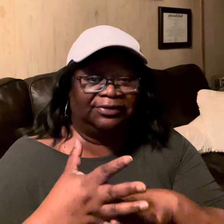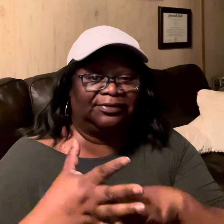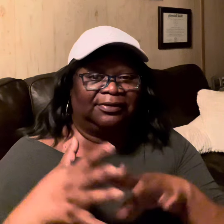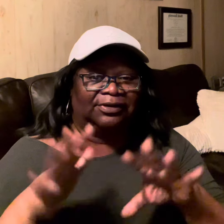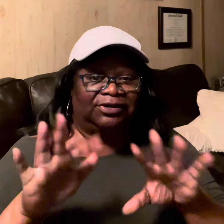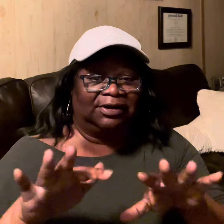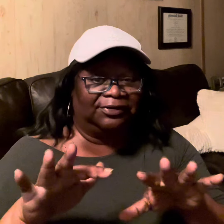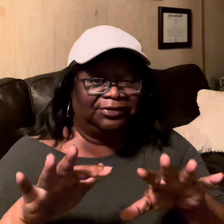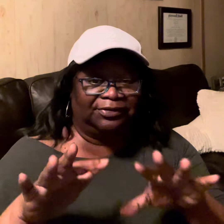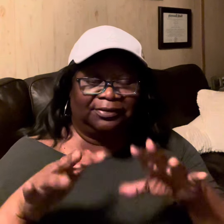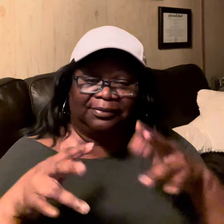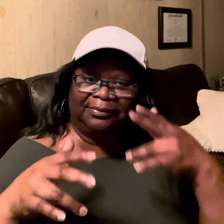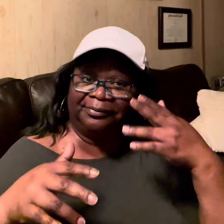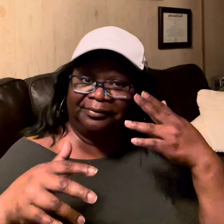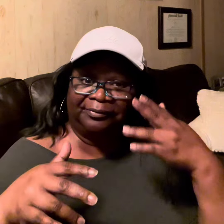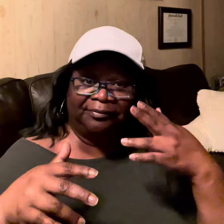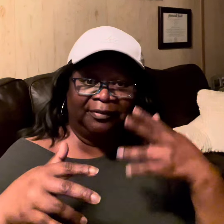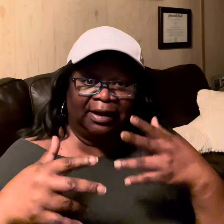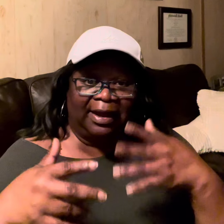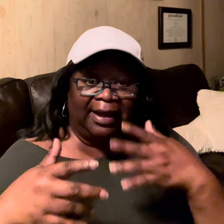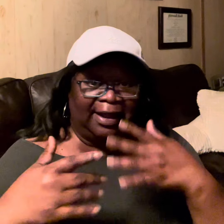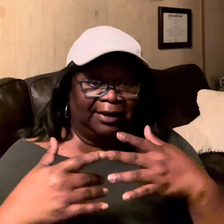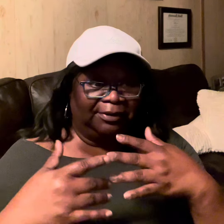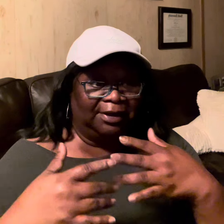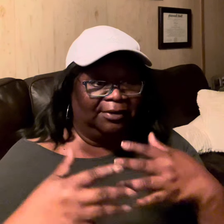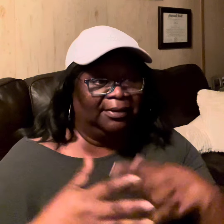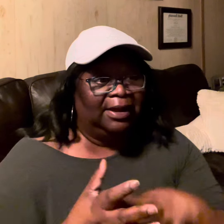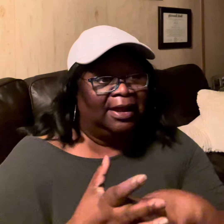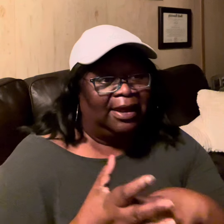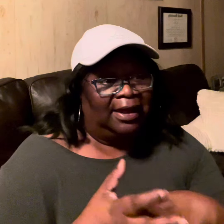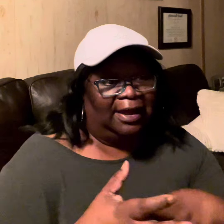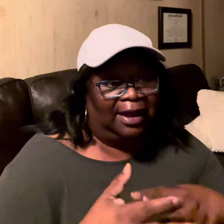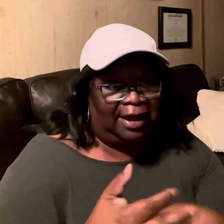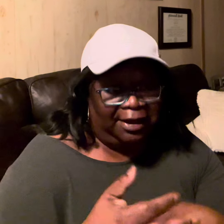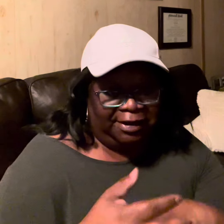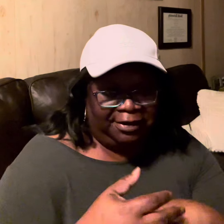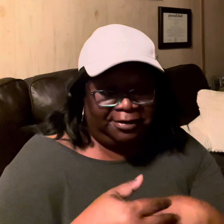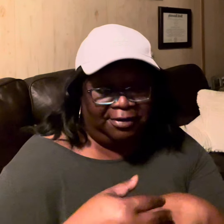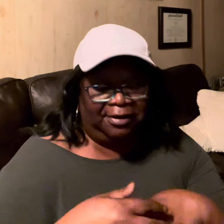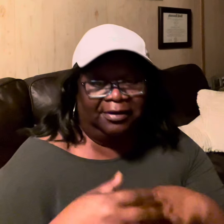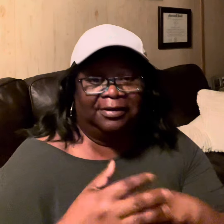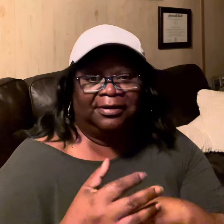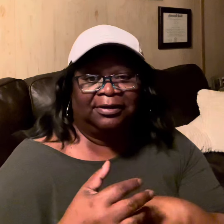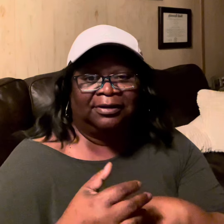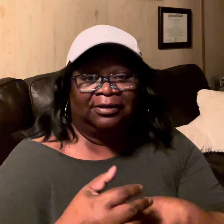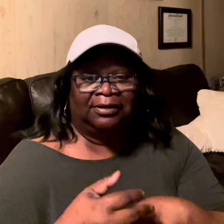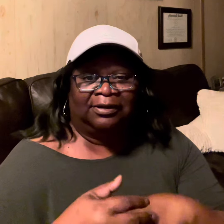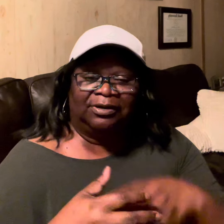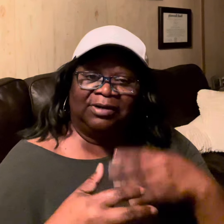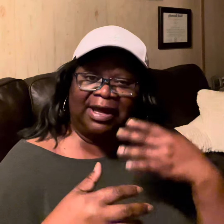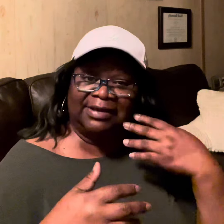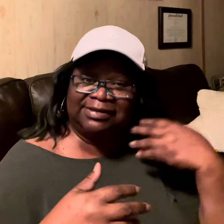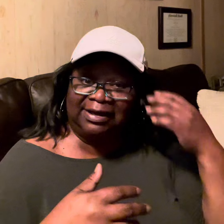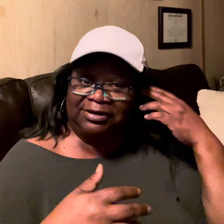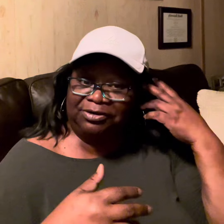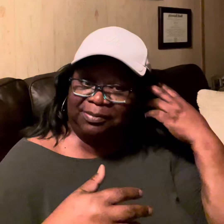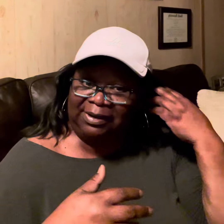just I don't know I hear you guys say that you really